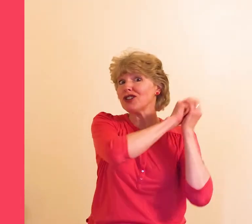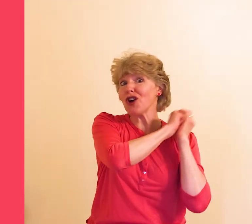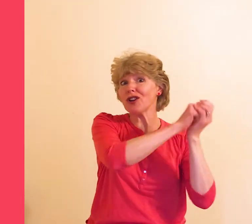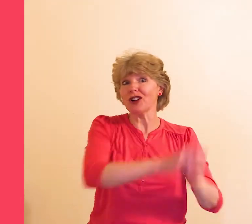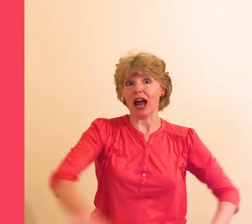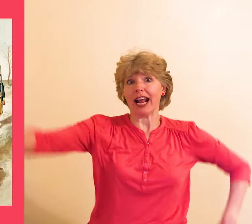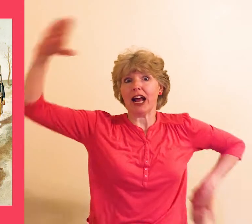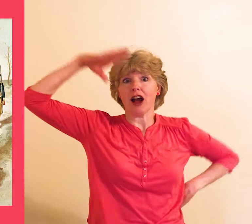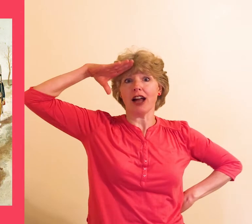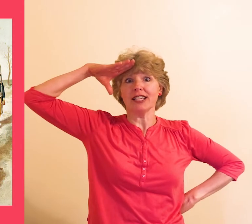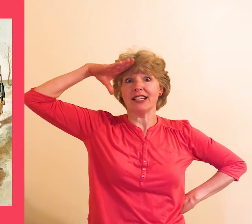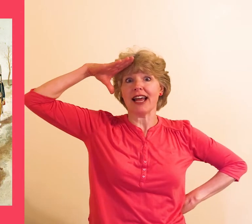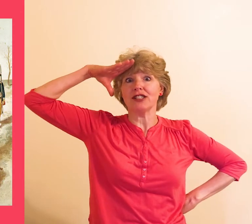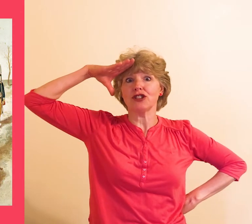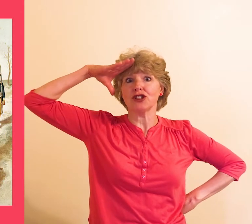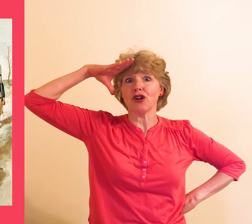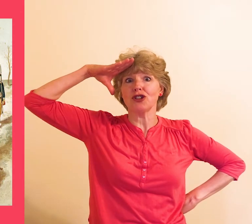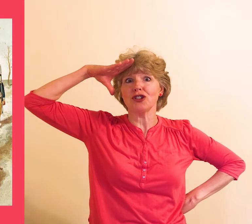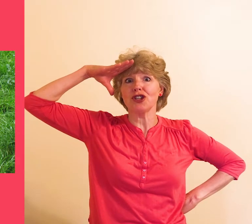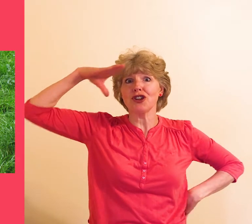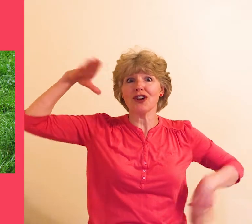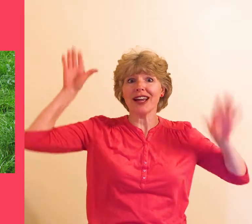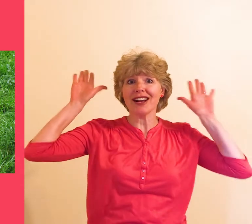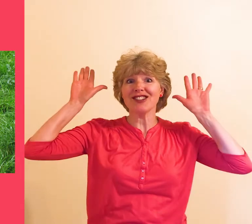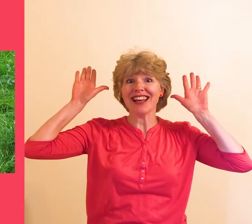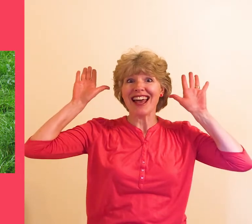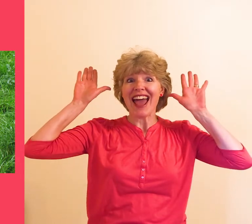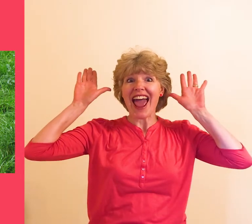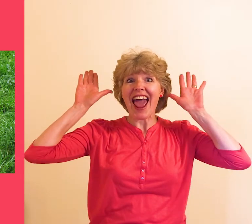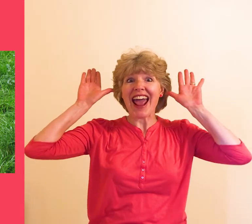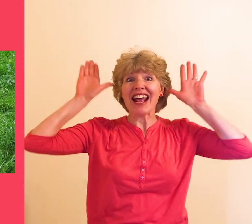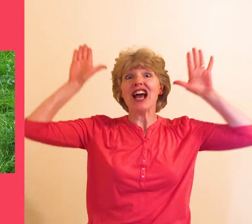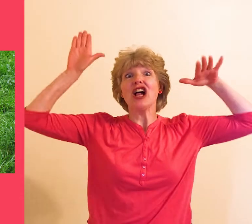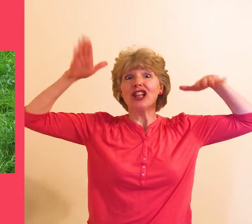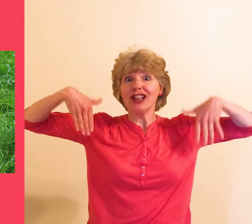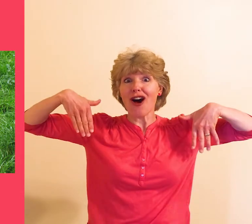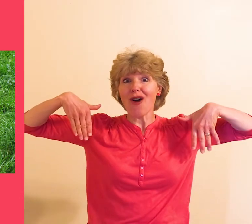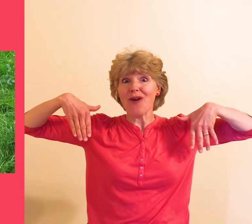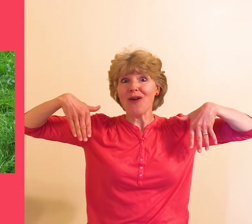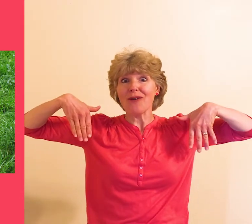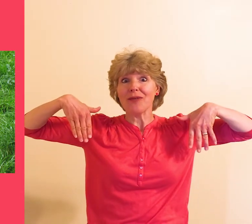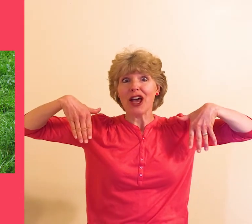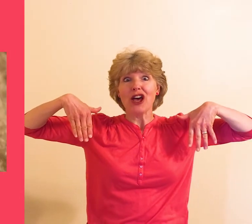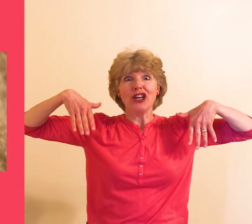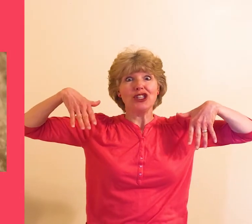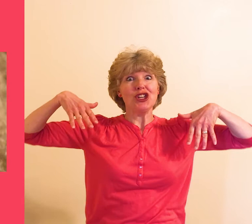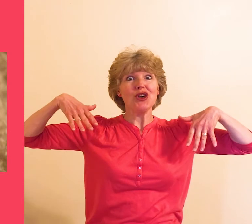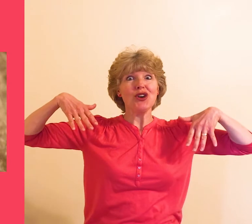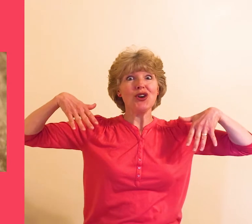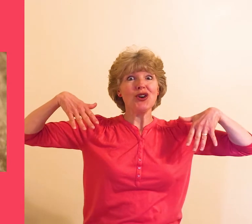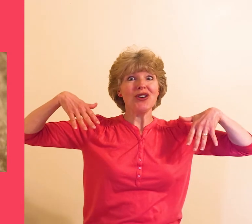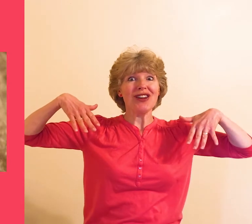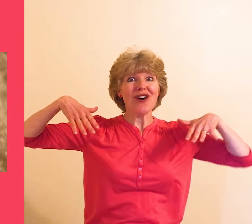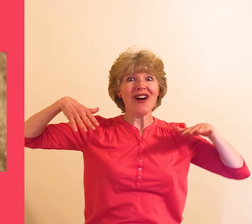shoulder like a continental soldier do your ears hang low do your